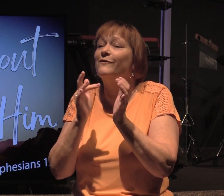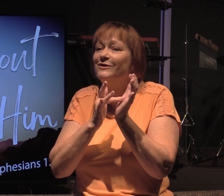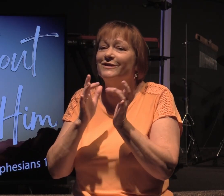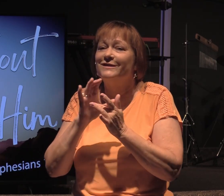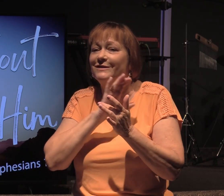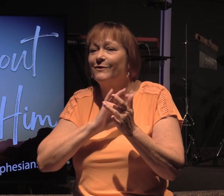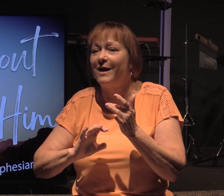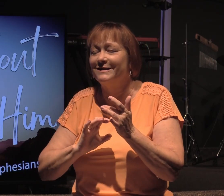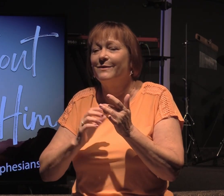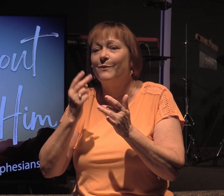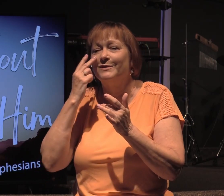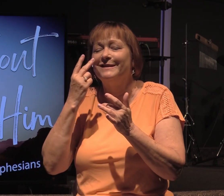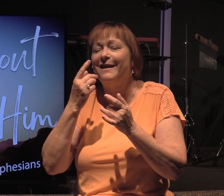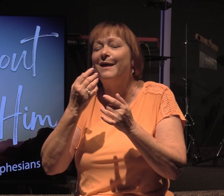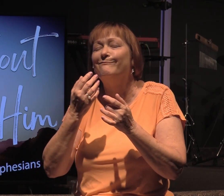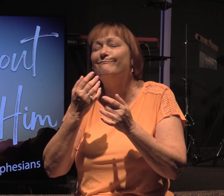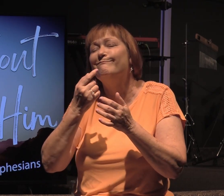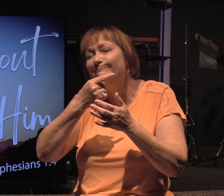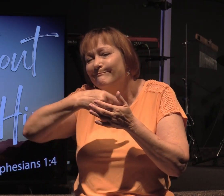what we'll get to next week.